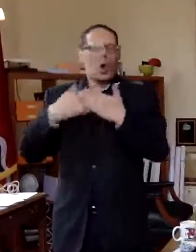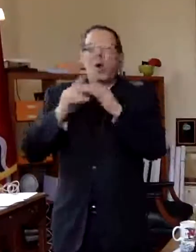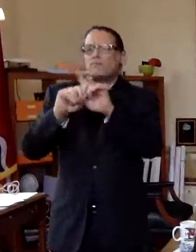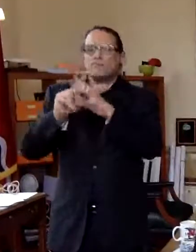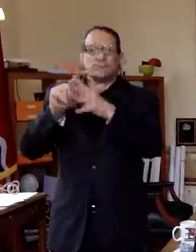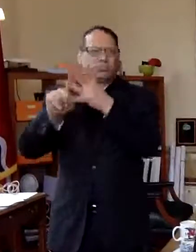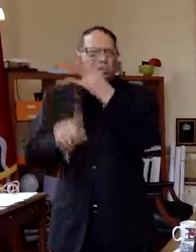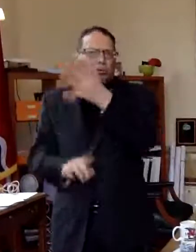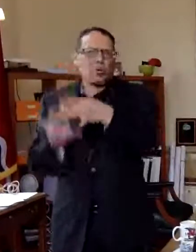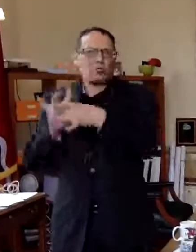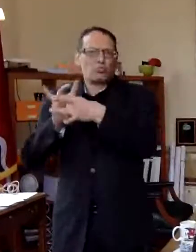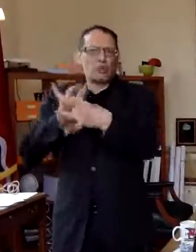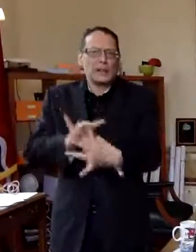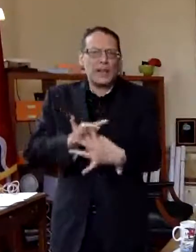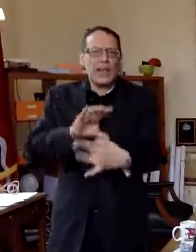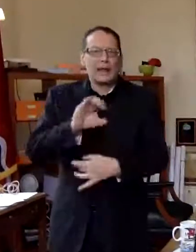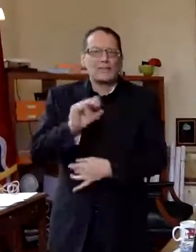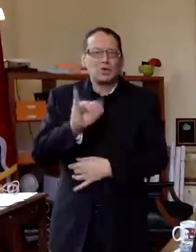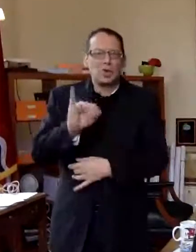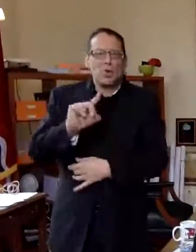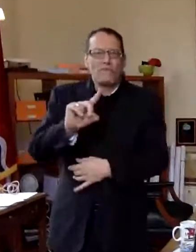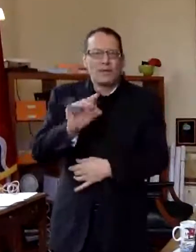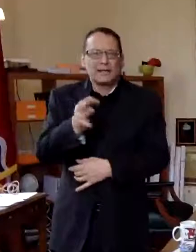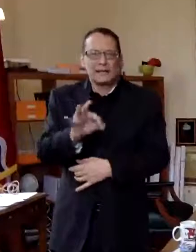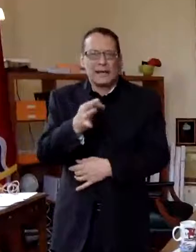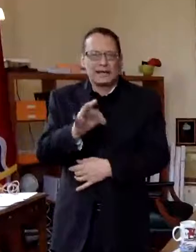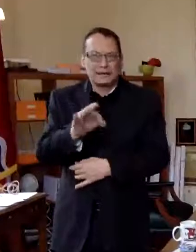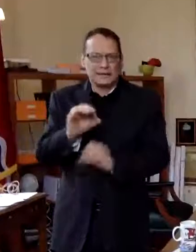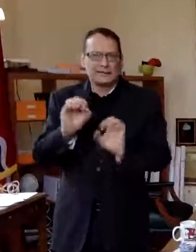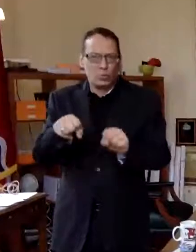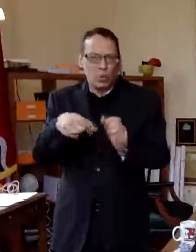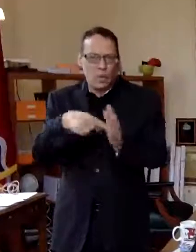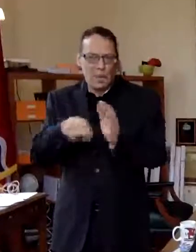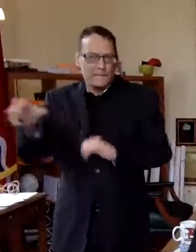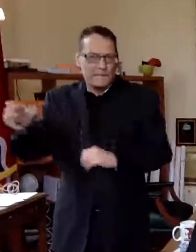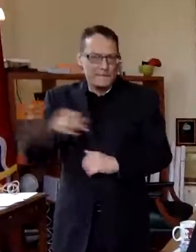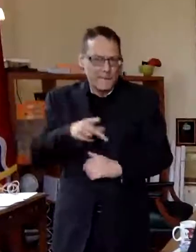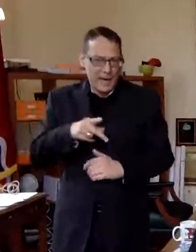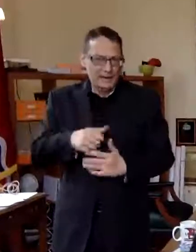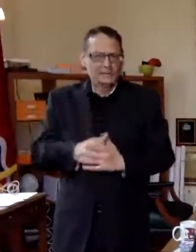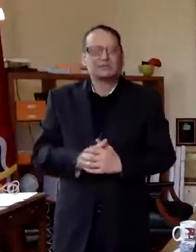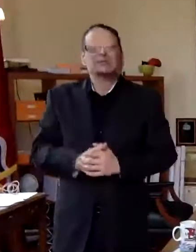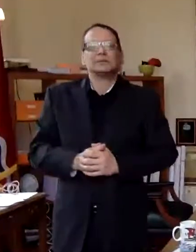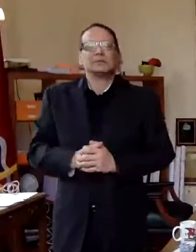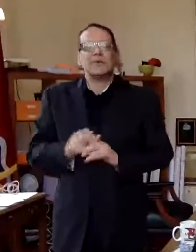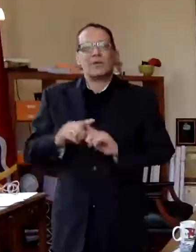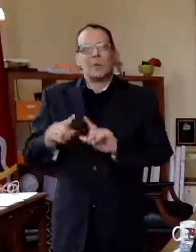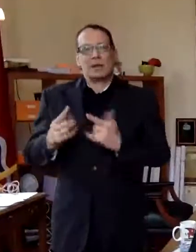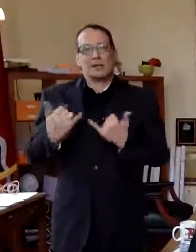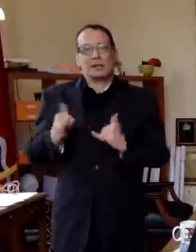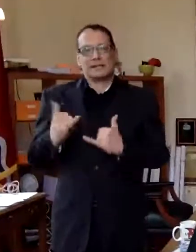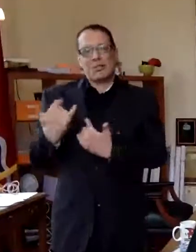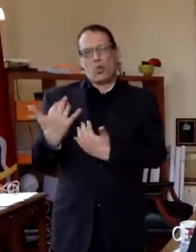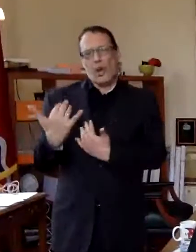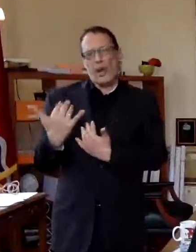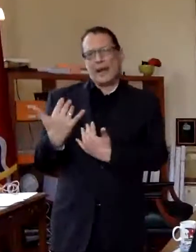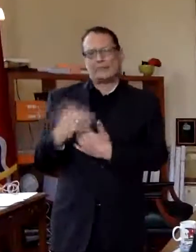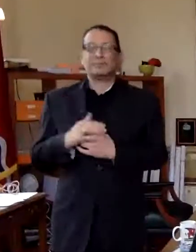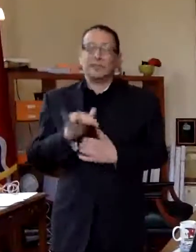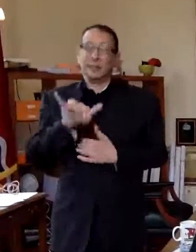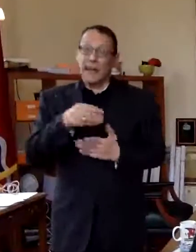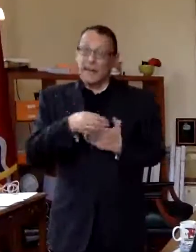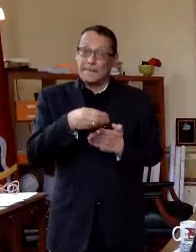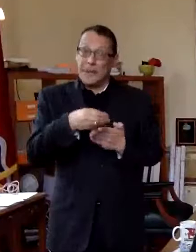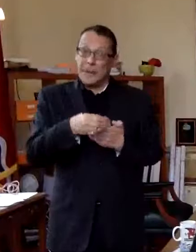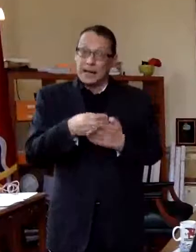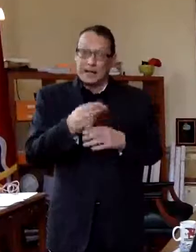things we believe would be reimbursable and so we're but we are waiting for the regulations we're spending this money